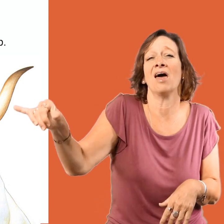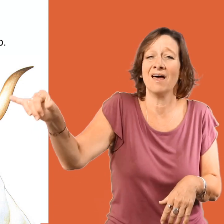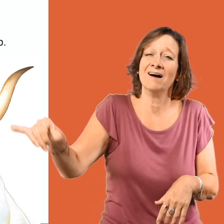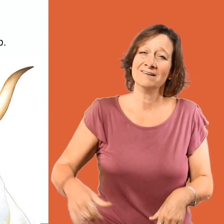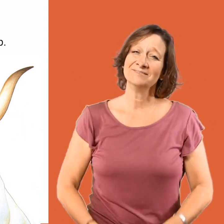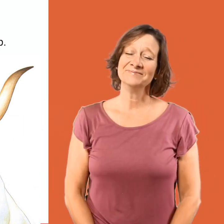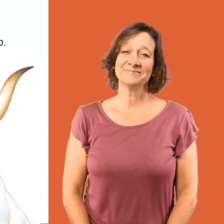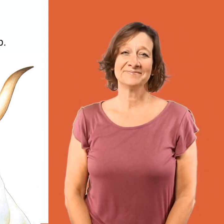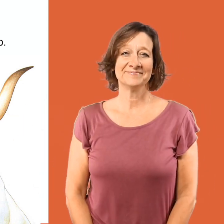shop.